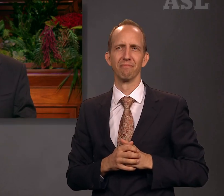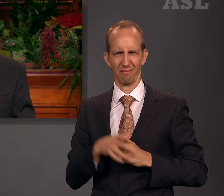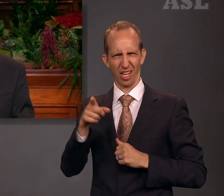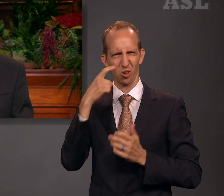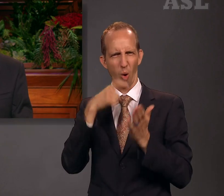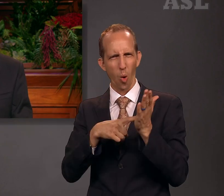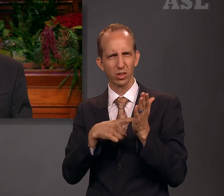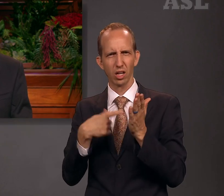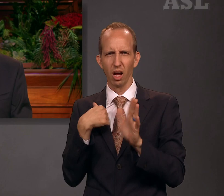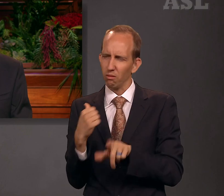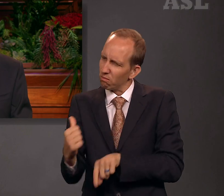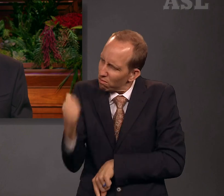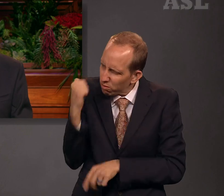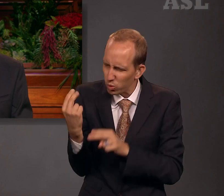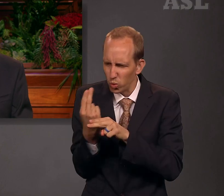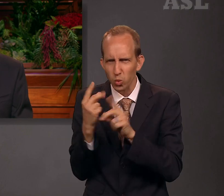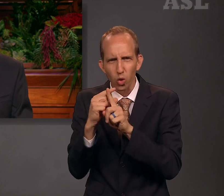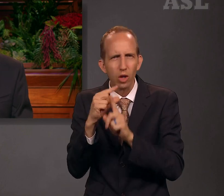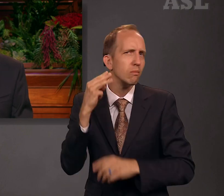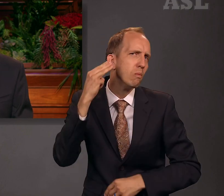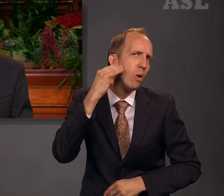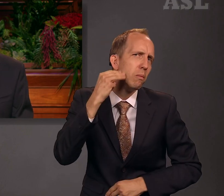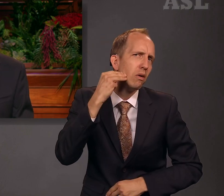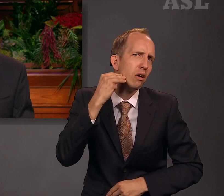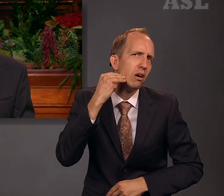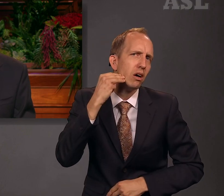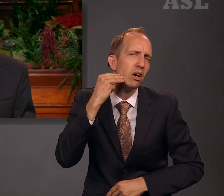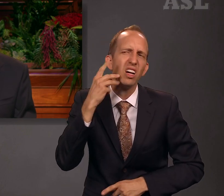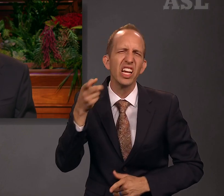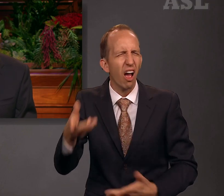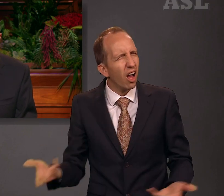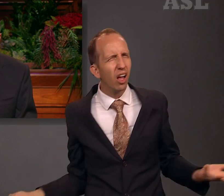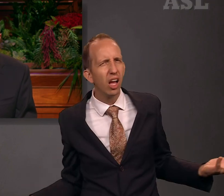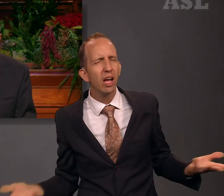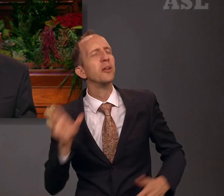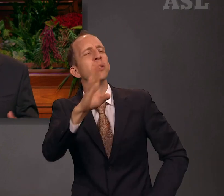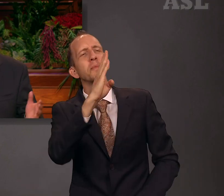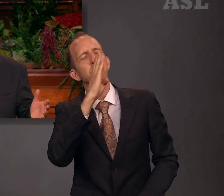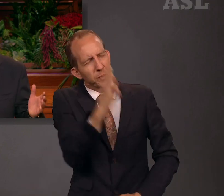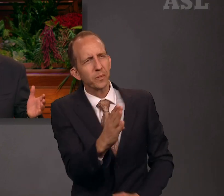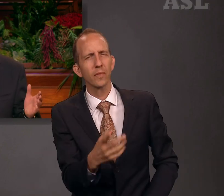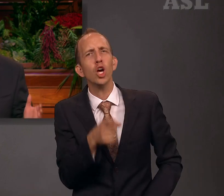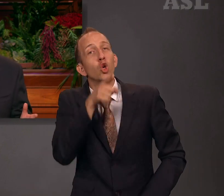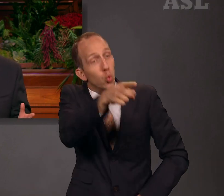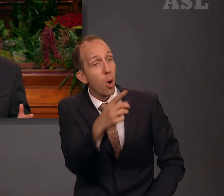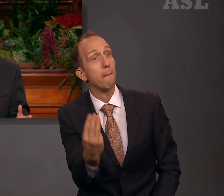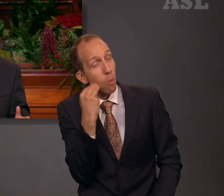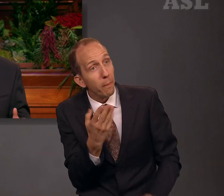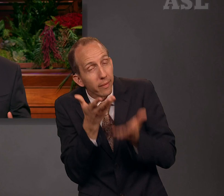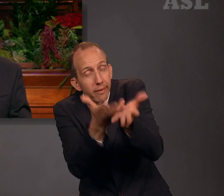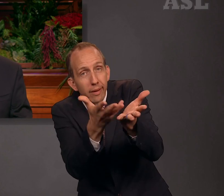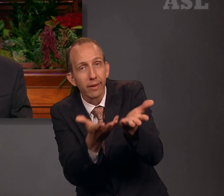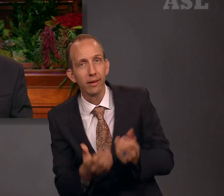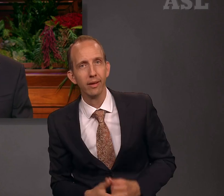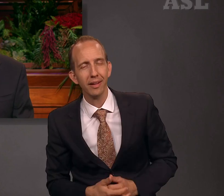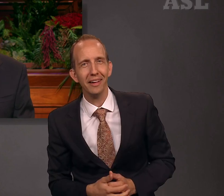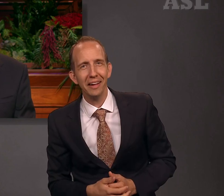accepting the title Mormon, he asked me point blank, Are you not Mormon? So I